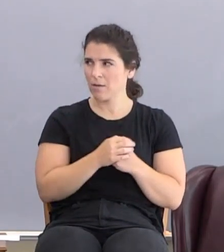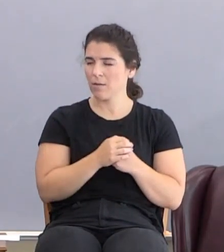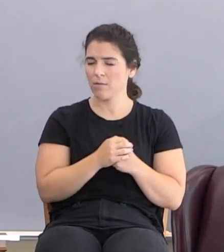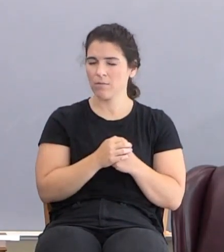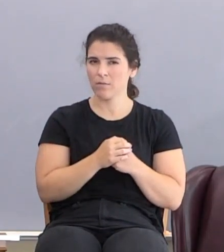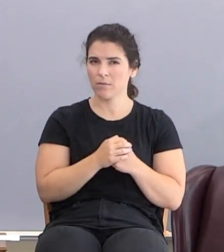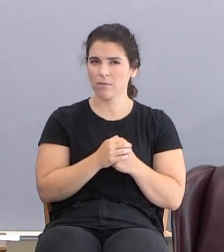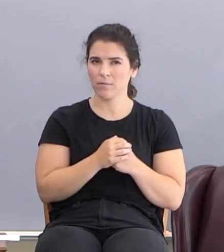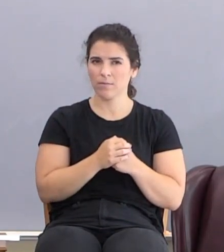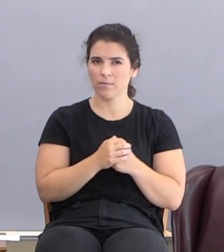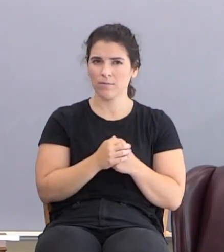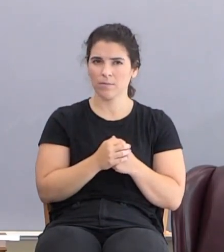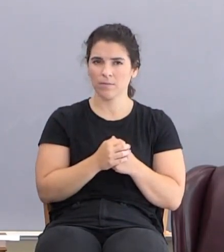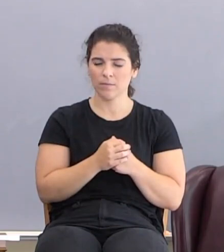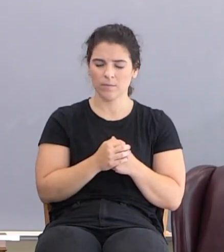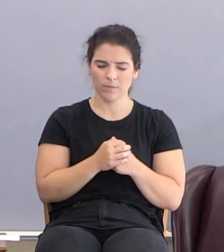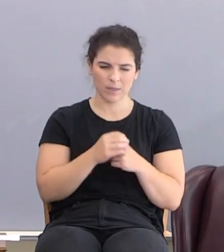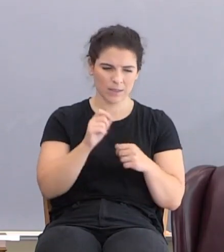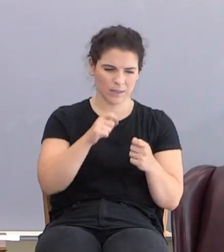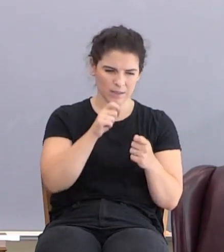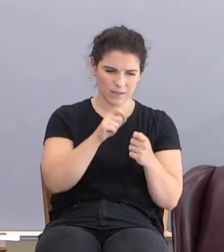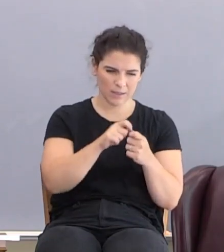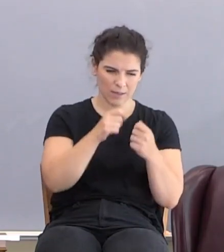The prescribed moment had come.